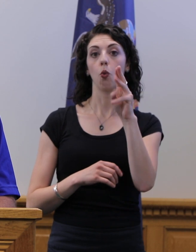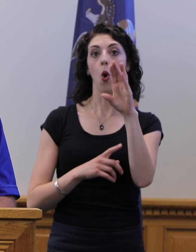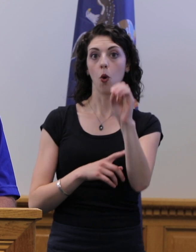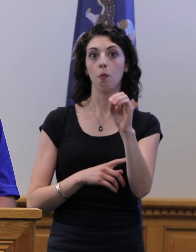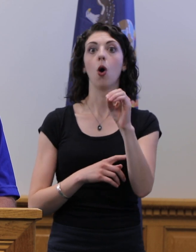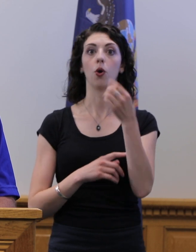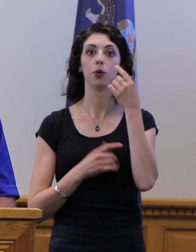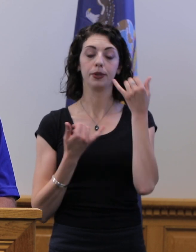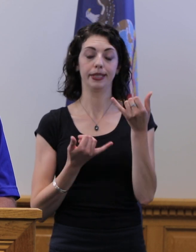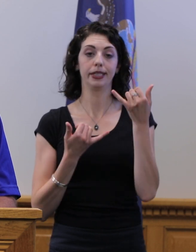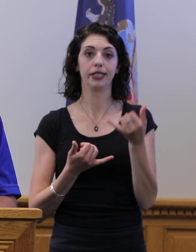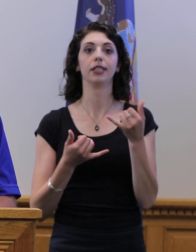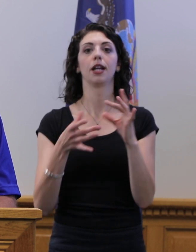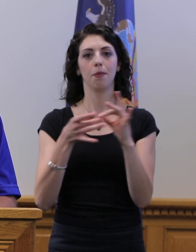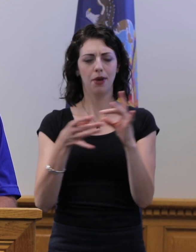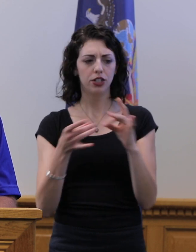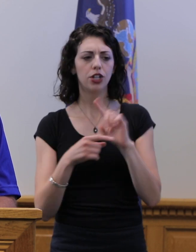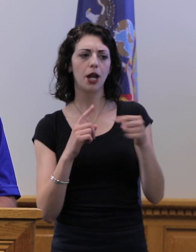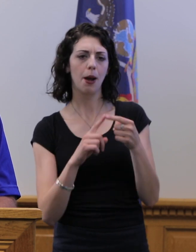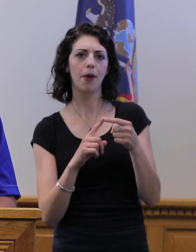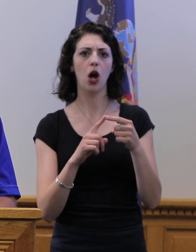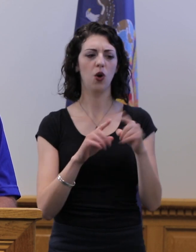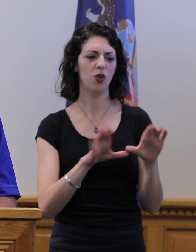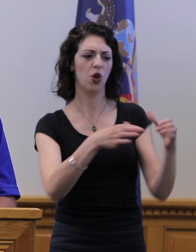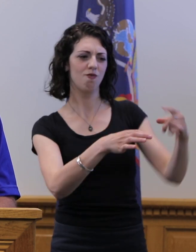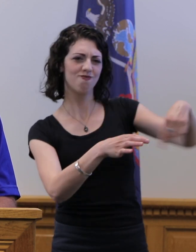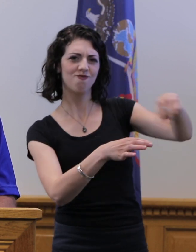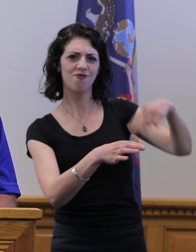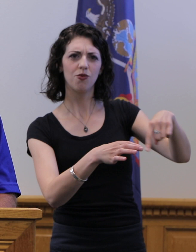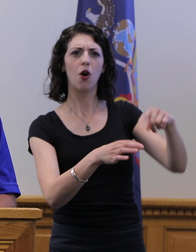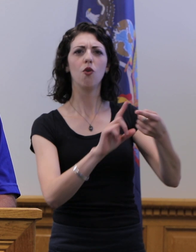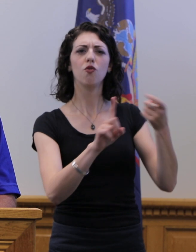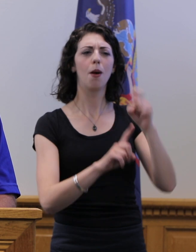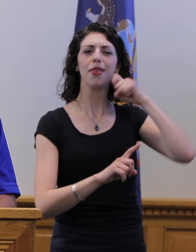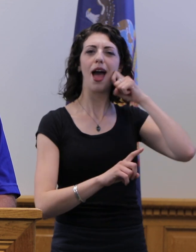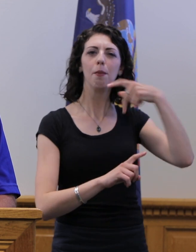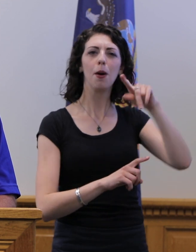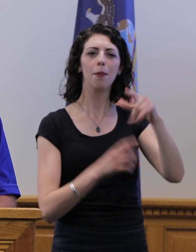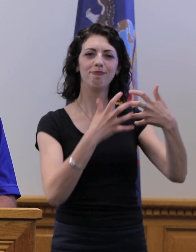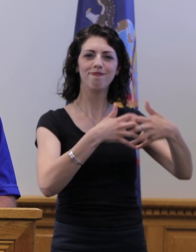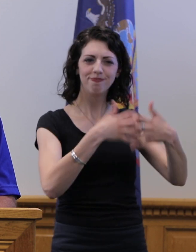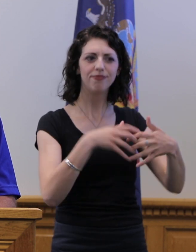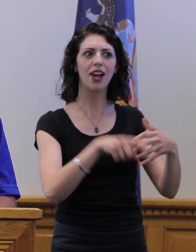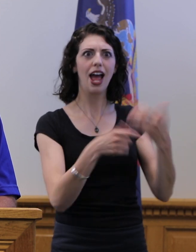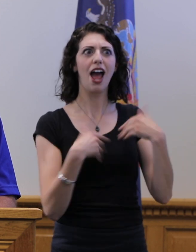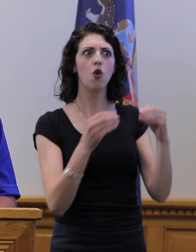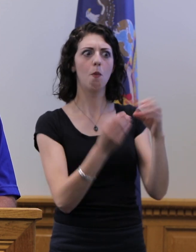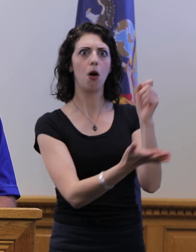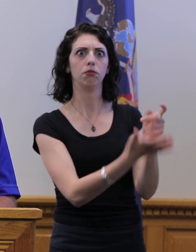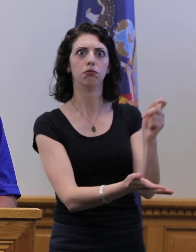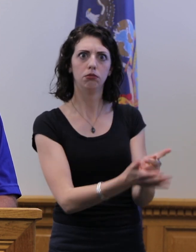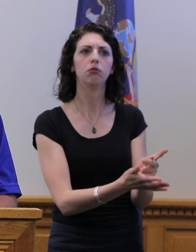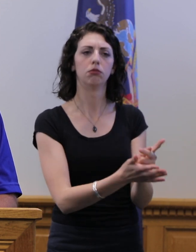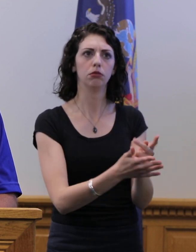mentioned the COVID-19 cluster at the Champlain Valley Specialties Apple Plant and how that is linked to a higher positive rate in central